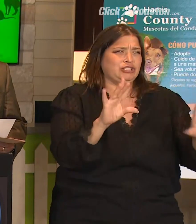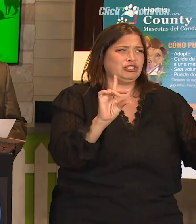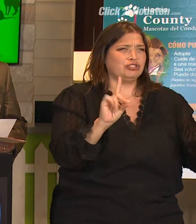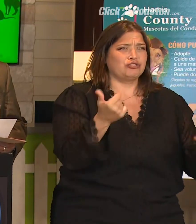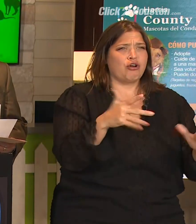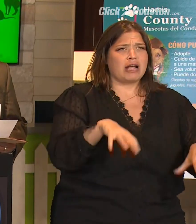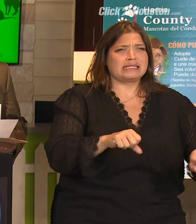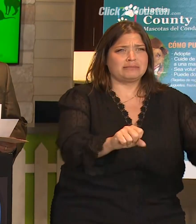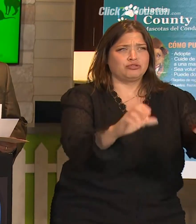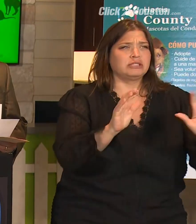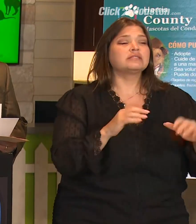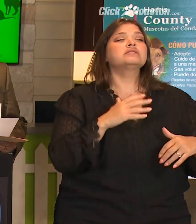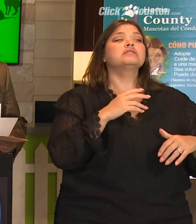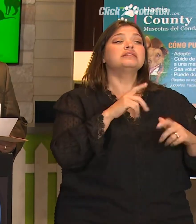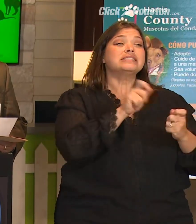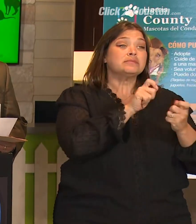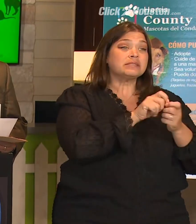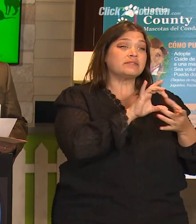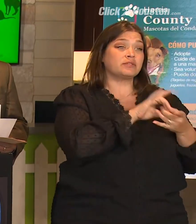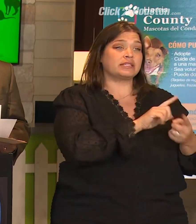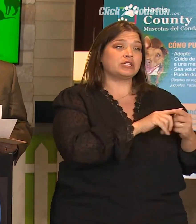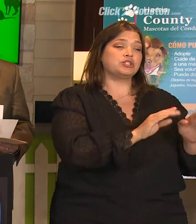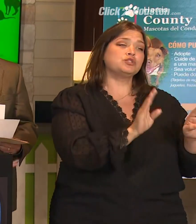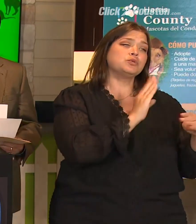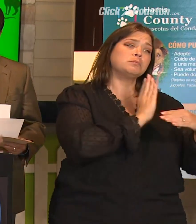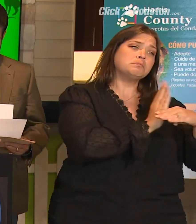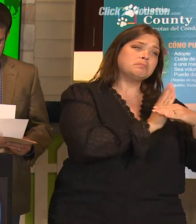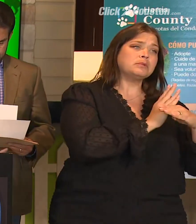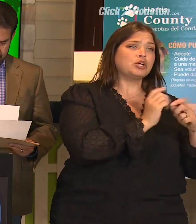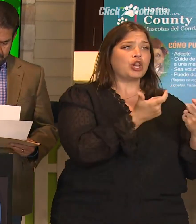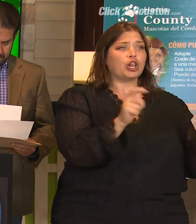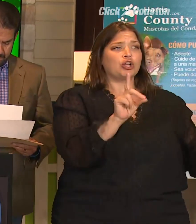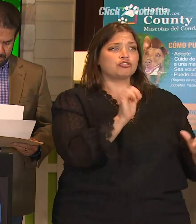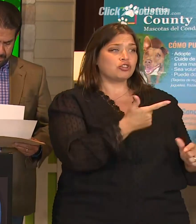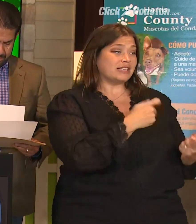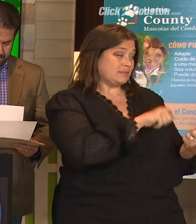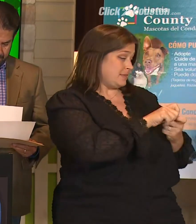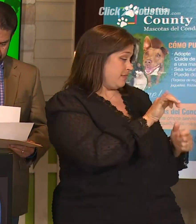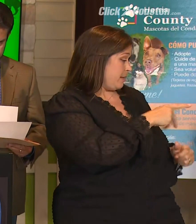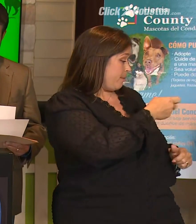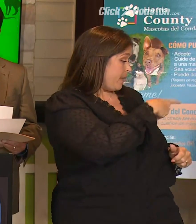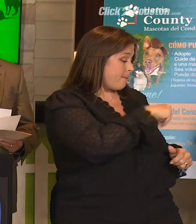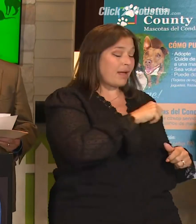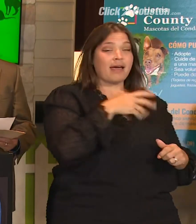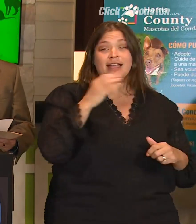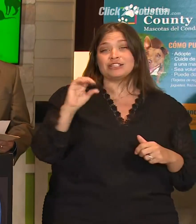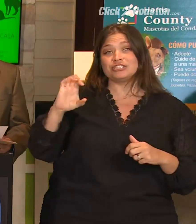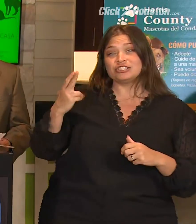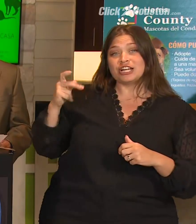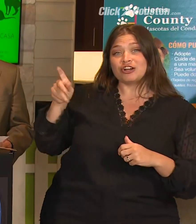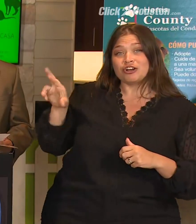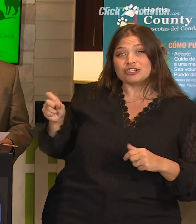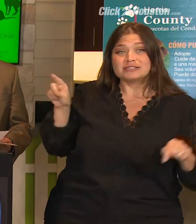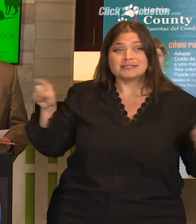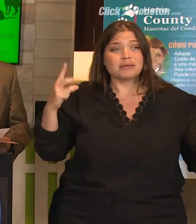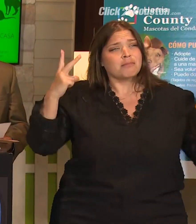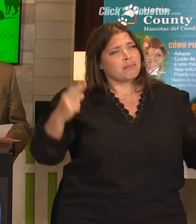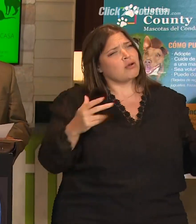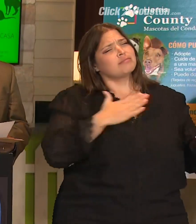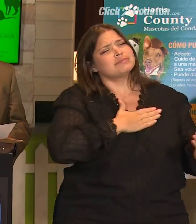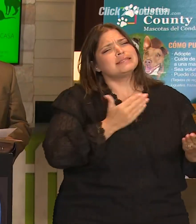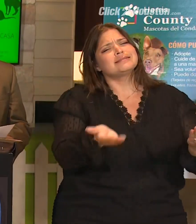particularly medium and large breeds, folks just like Peppa and Checkers right here. So please